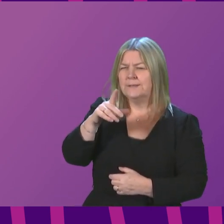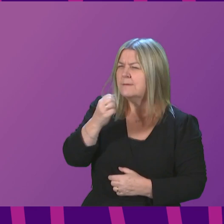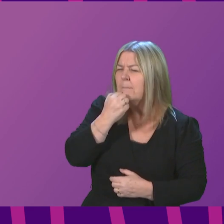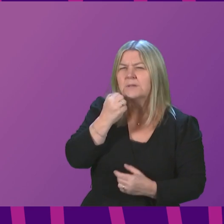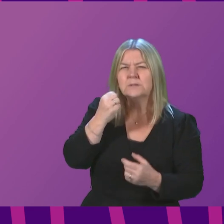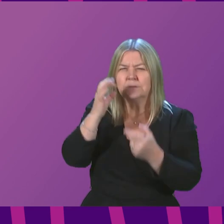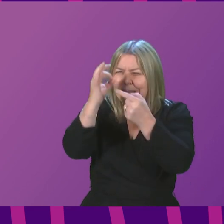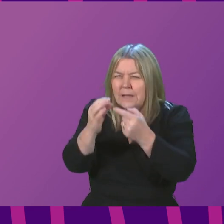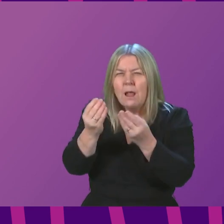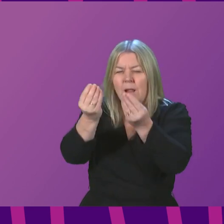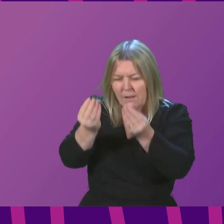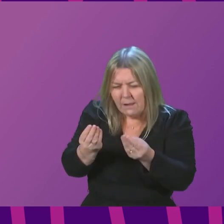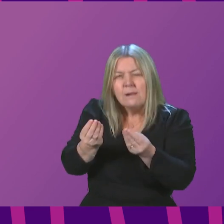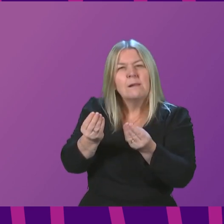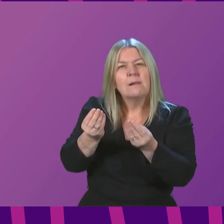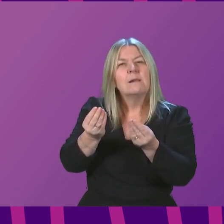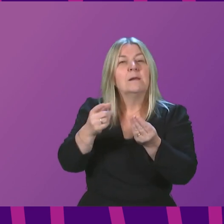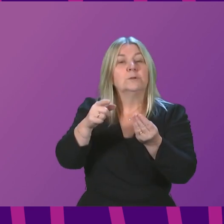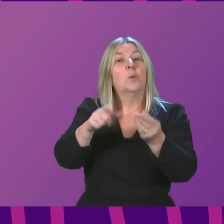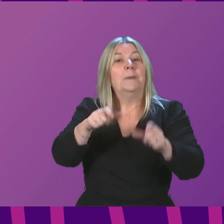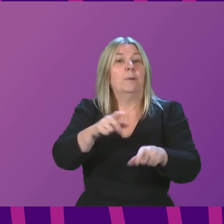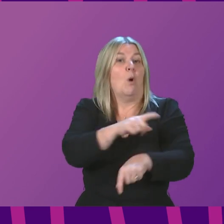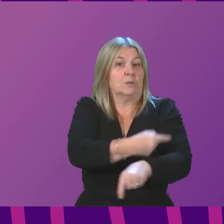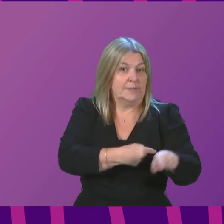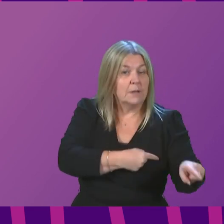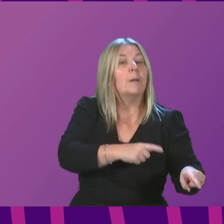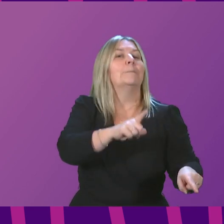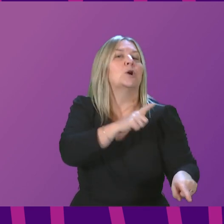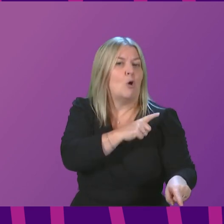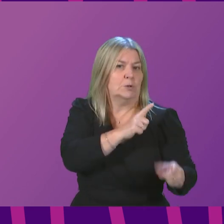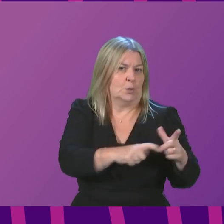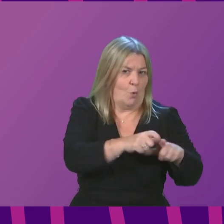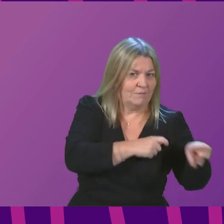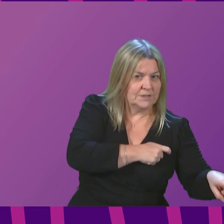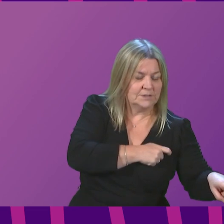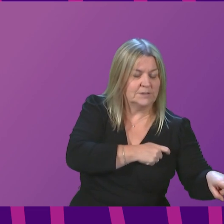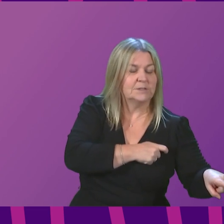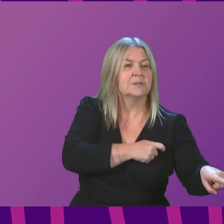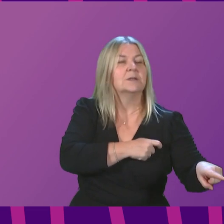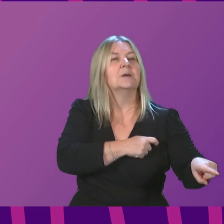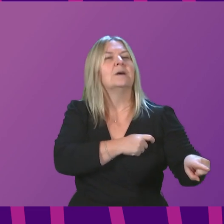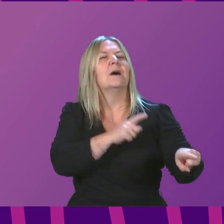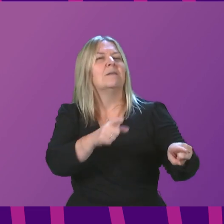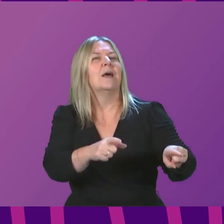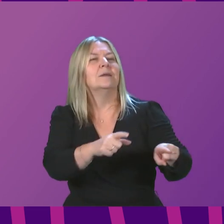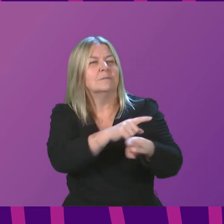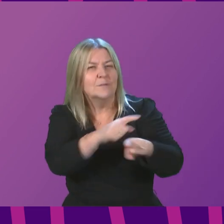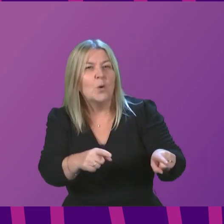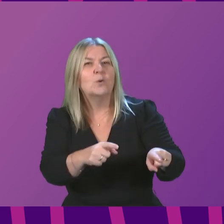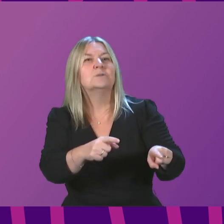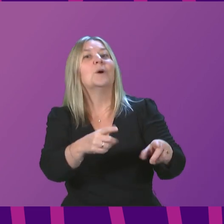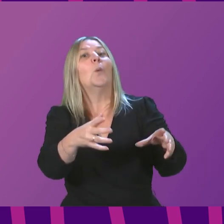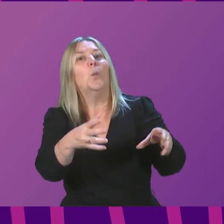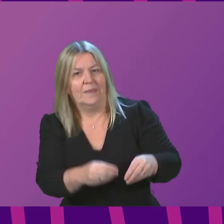the distinction between those in hospital because of COVID-19 and those in hospital with COVID-19, but nevertheless in for